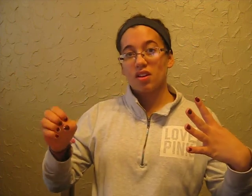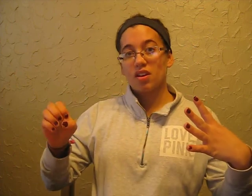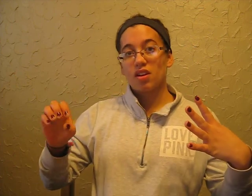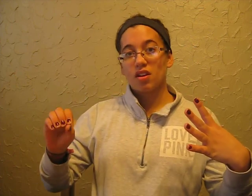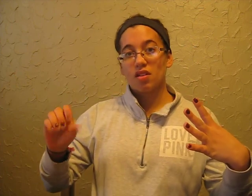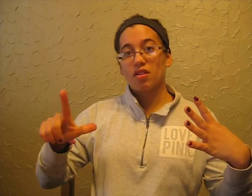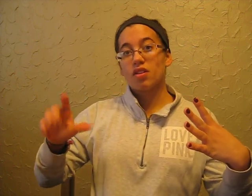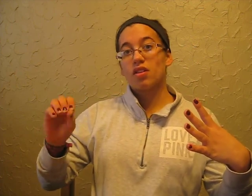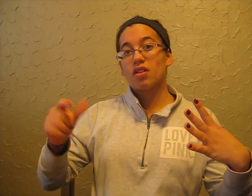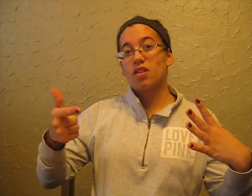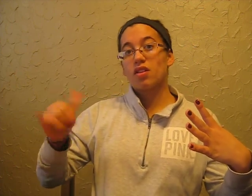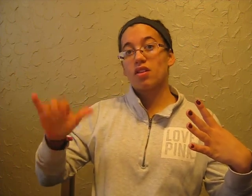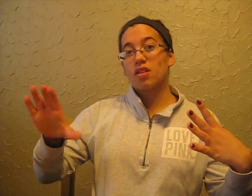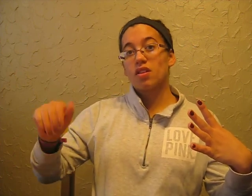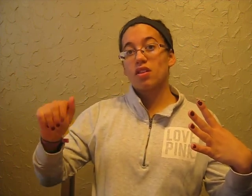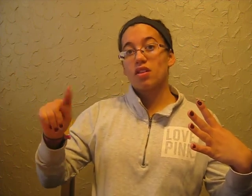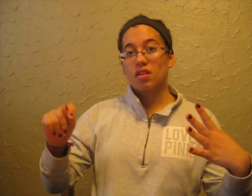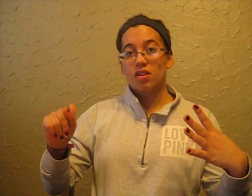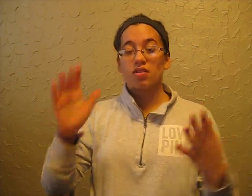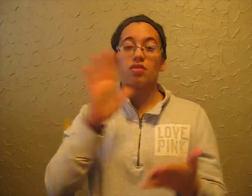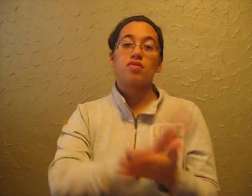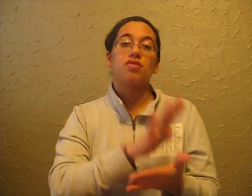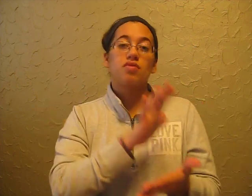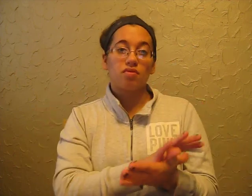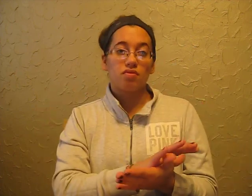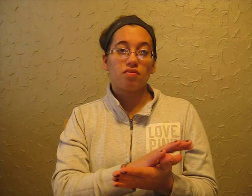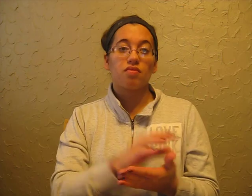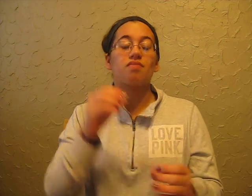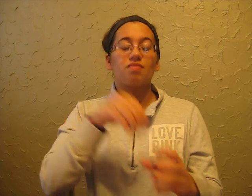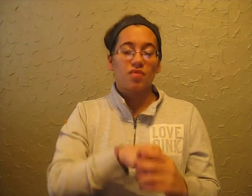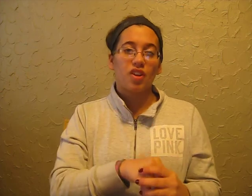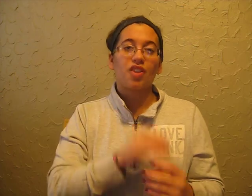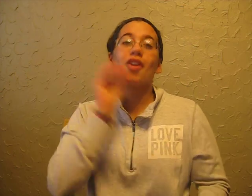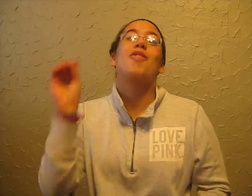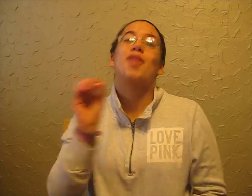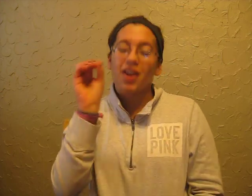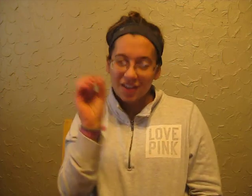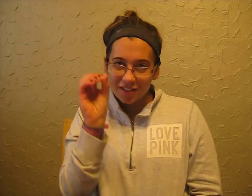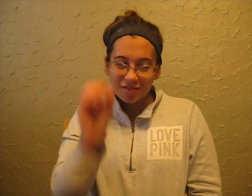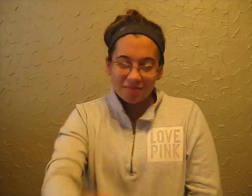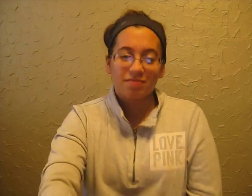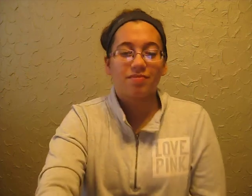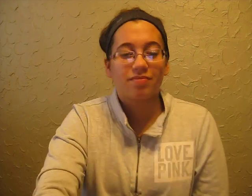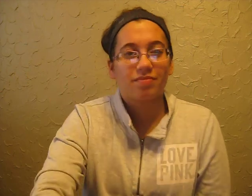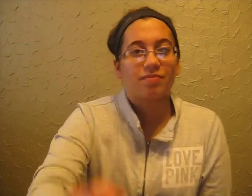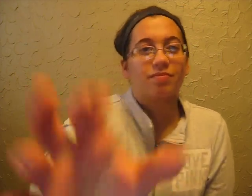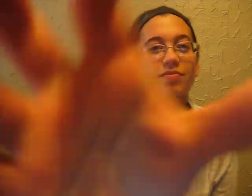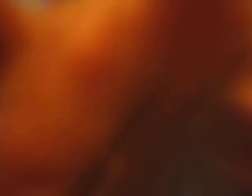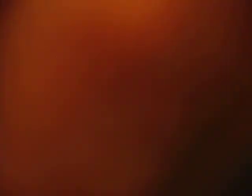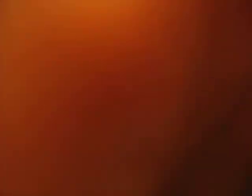in Thank you.